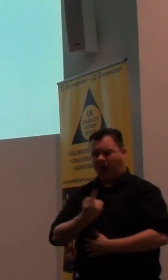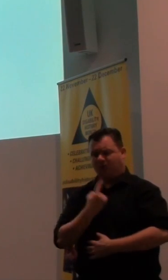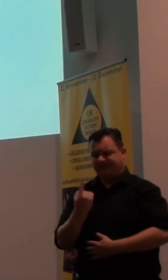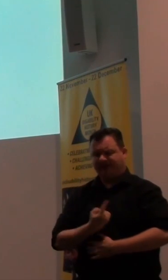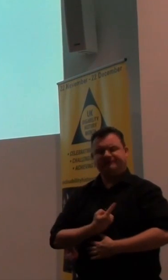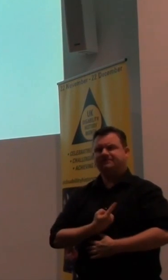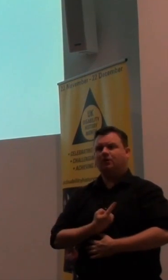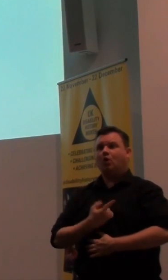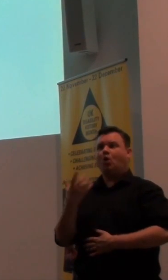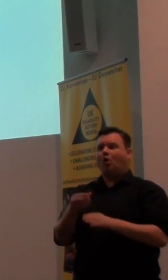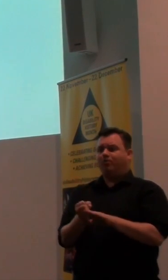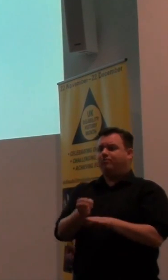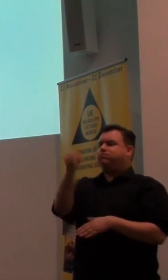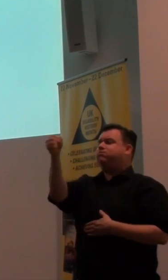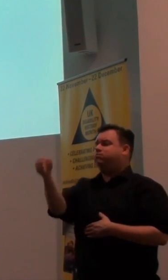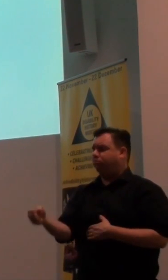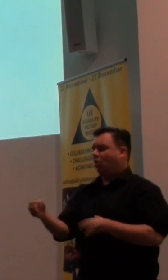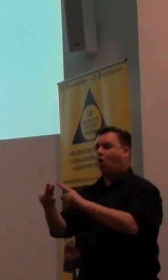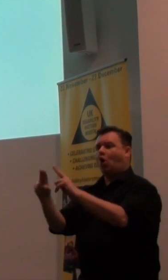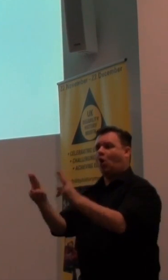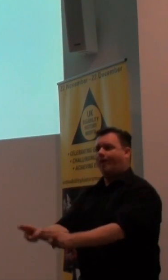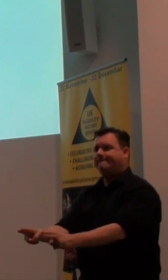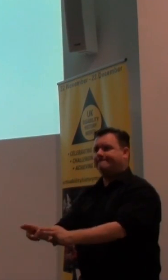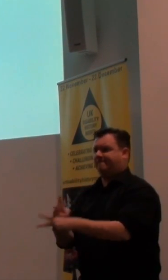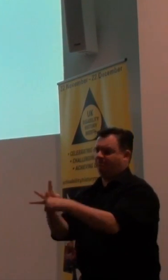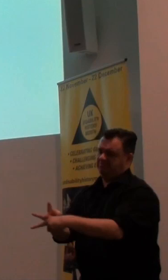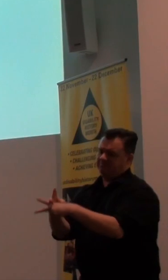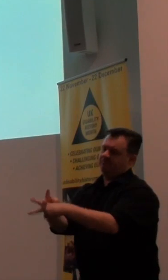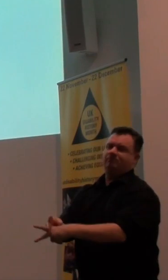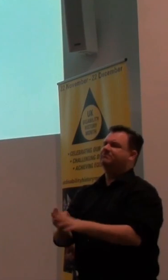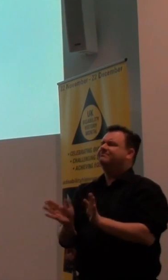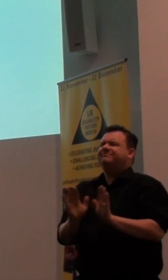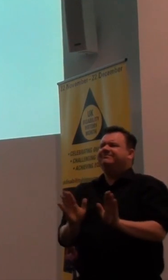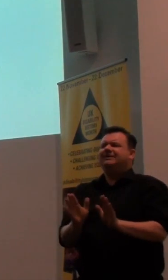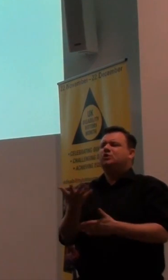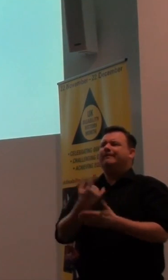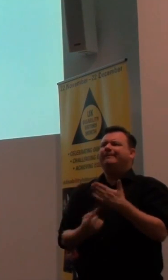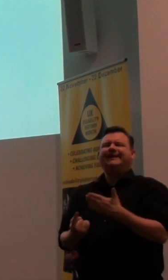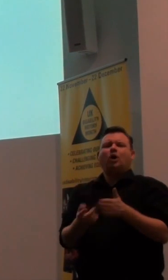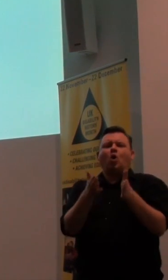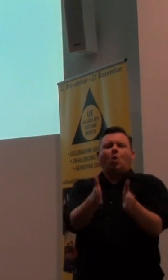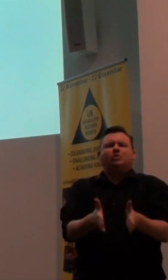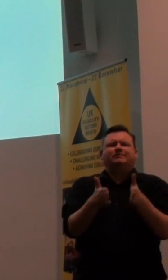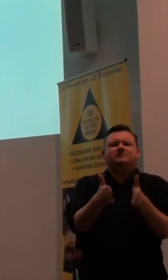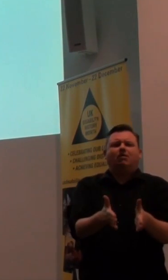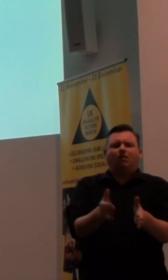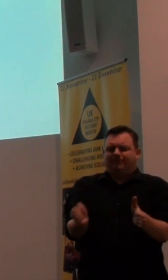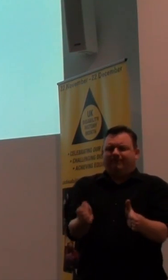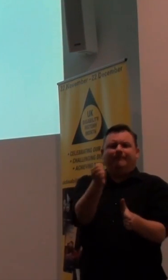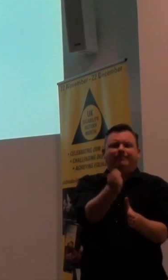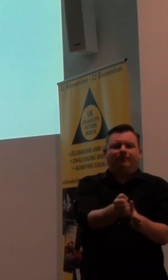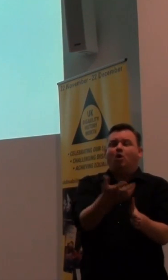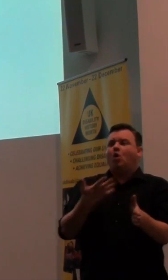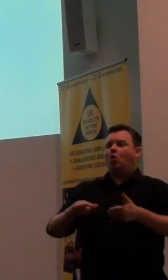being placed in a home. It doesn't mean being in an institution. It doesn't mean being